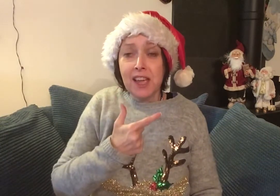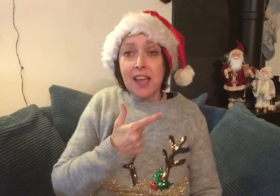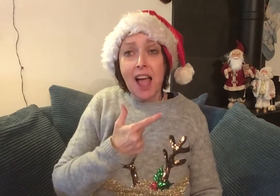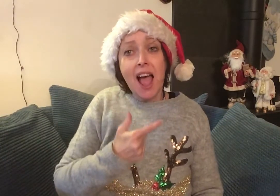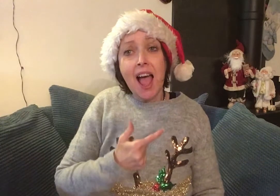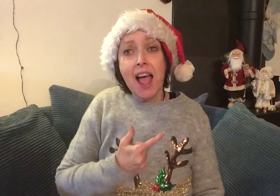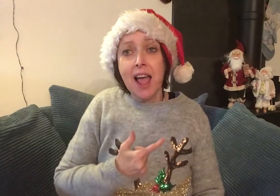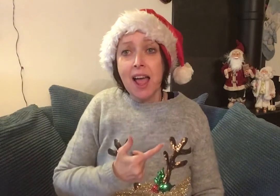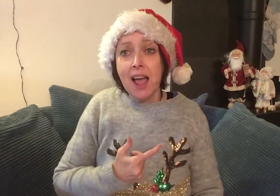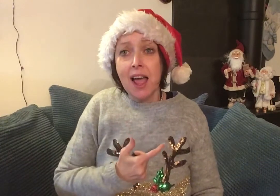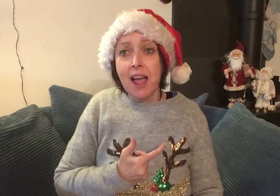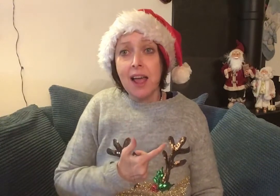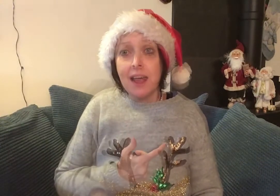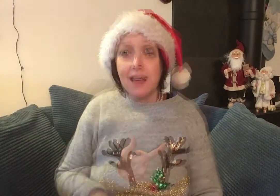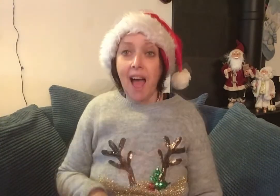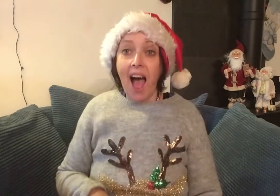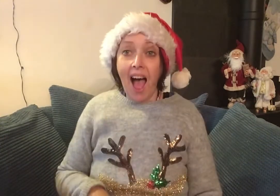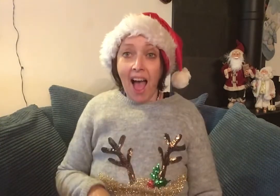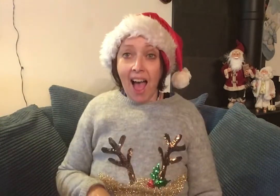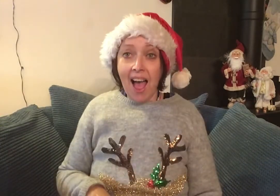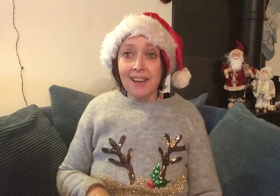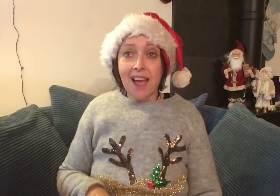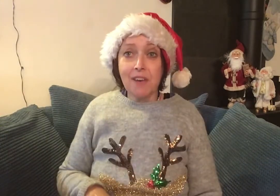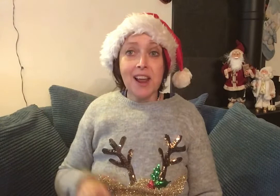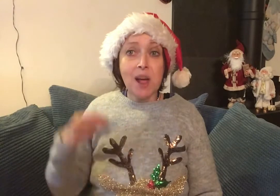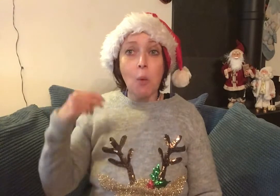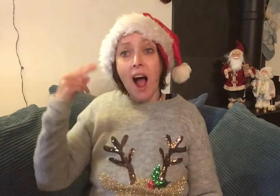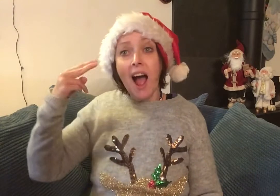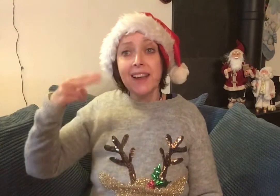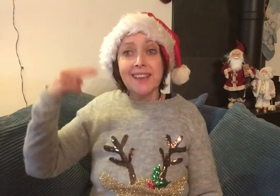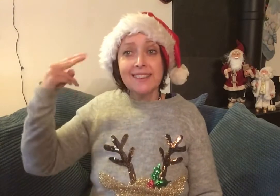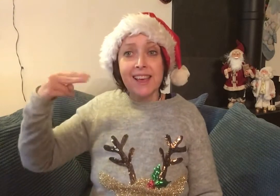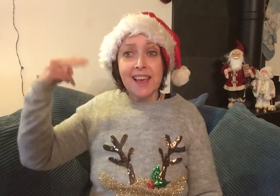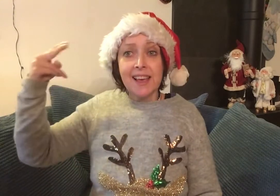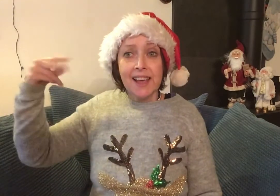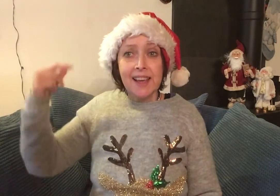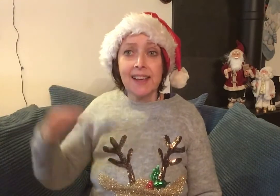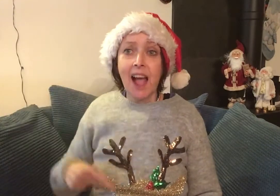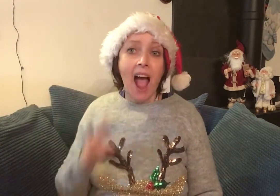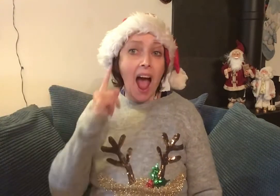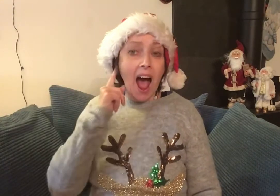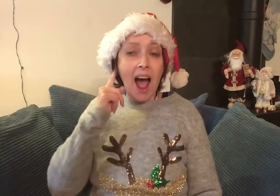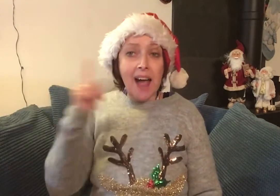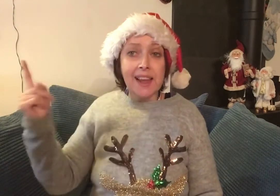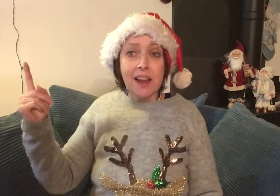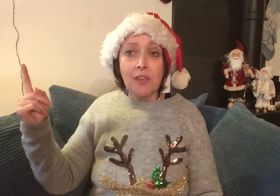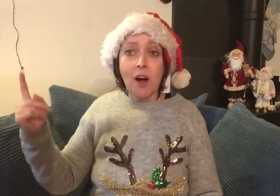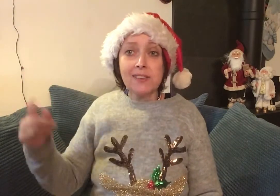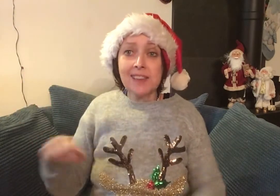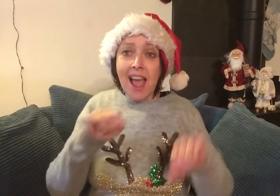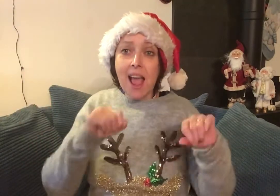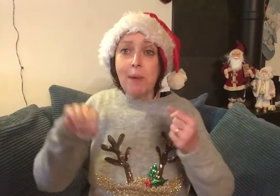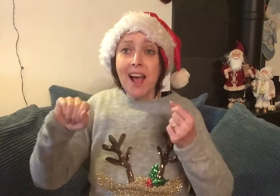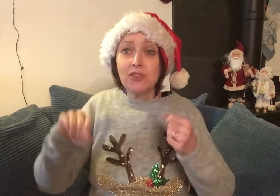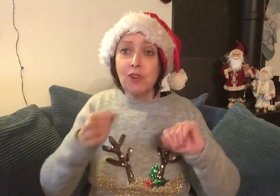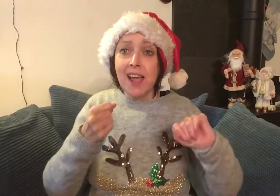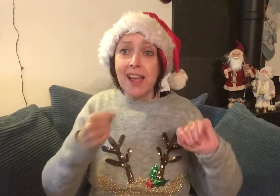air. And everyone is singing. I hear those sleigh bells ringing.